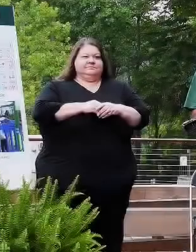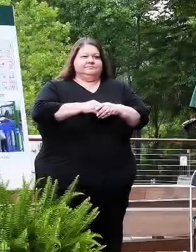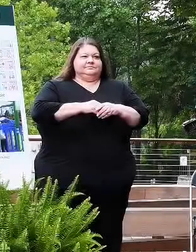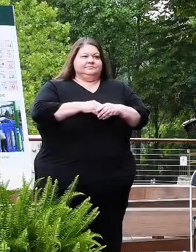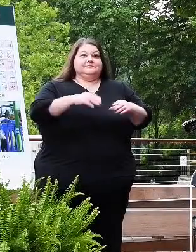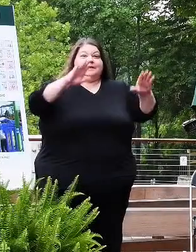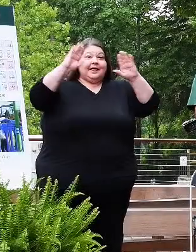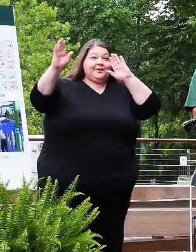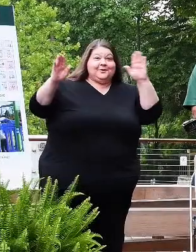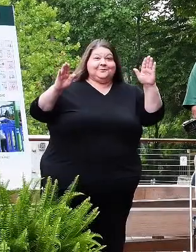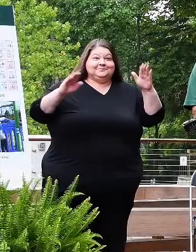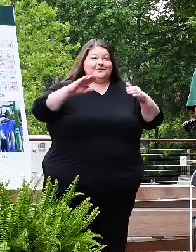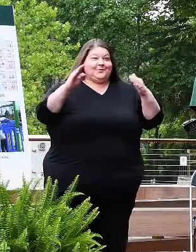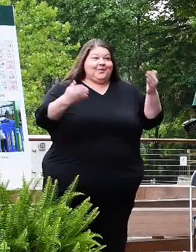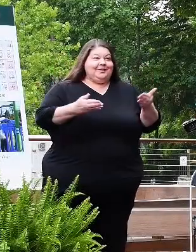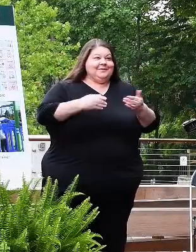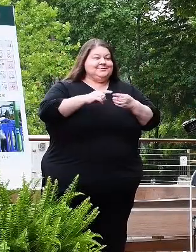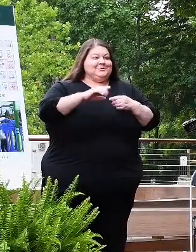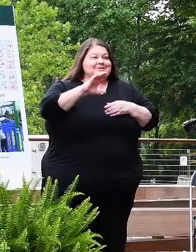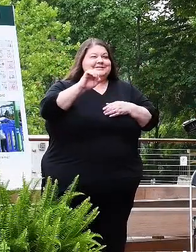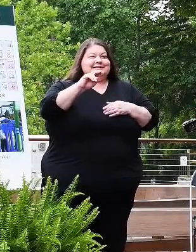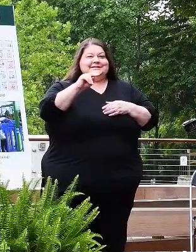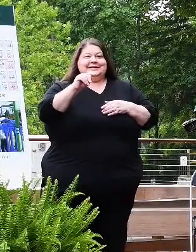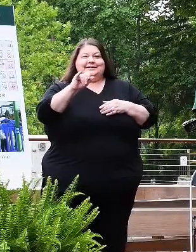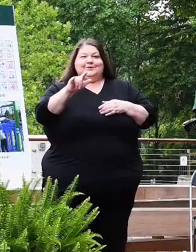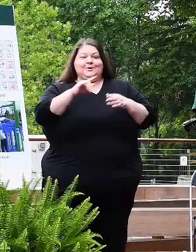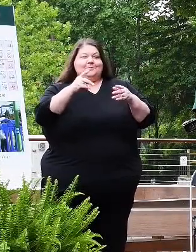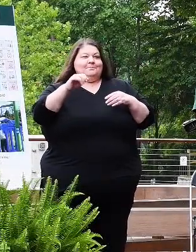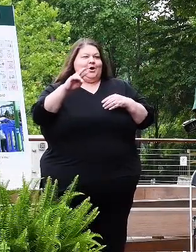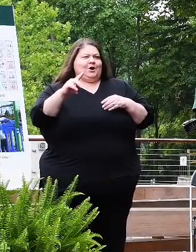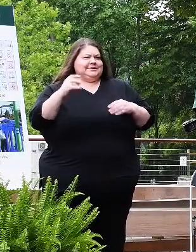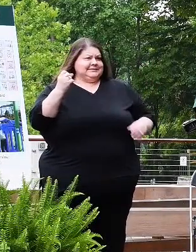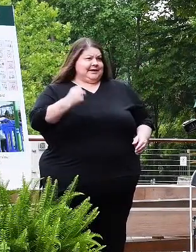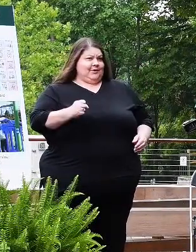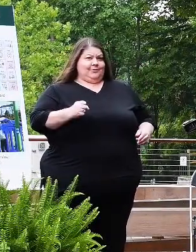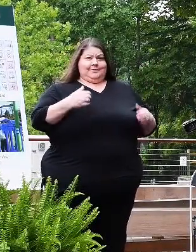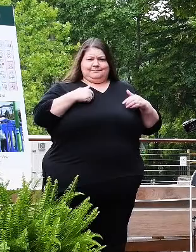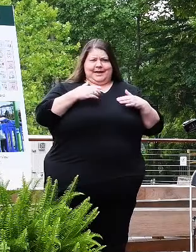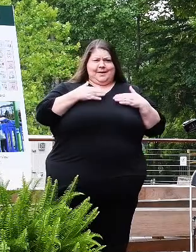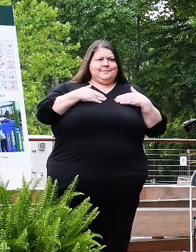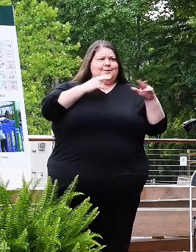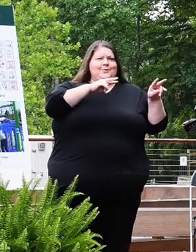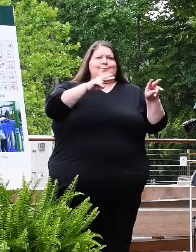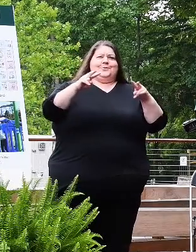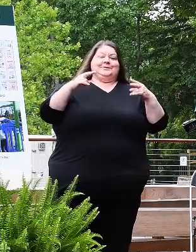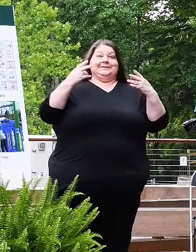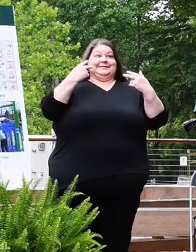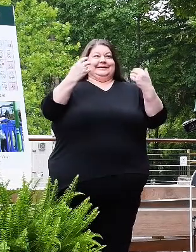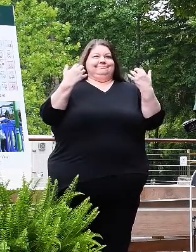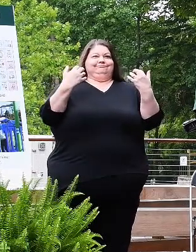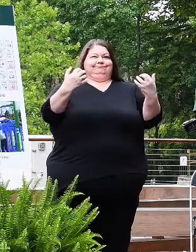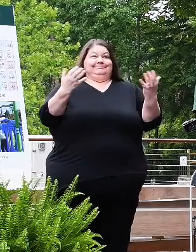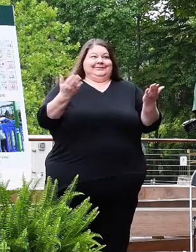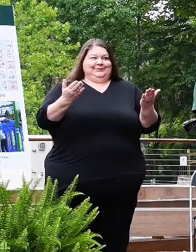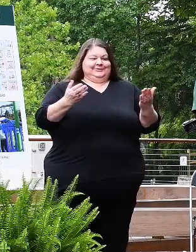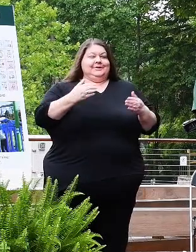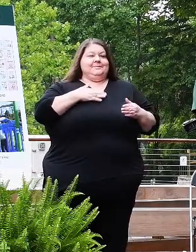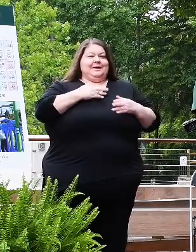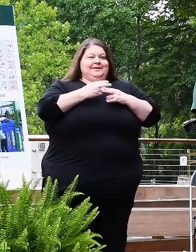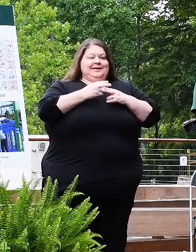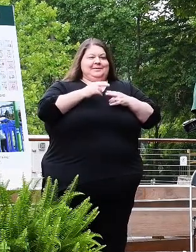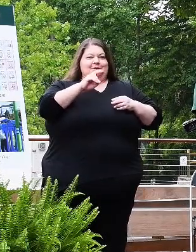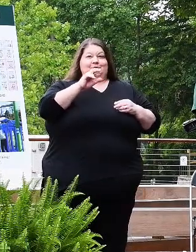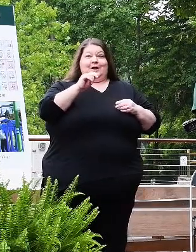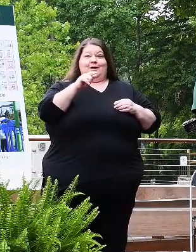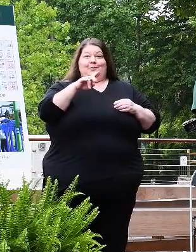Hello and welcome to Centennial Park South area. Glad to see everybody here today. My name is Raul DeLaramy, Director of the Howard County